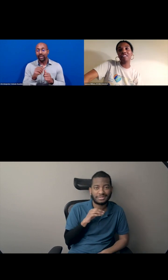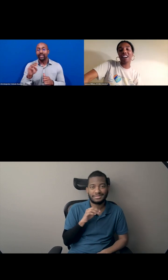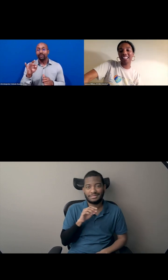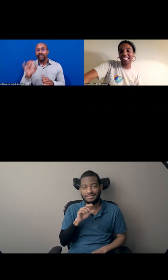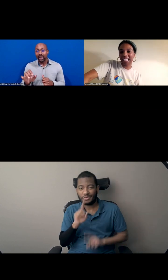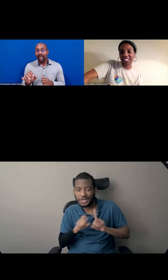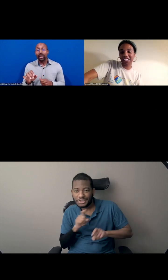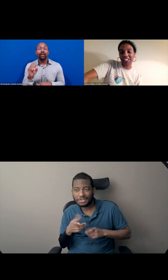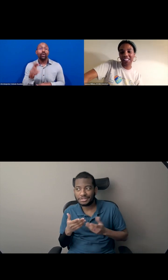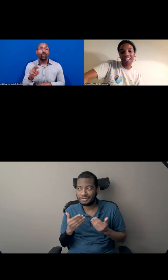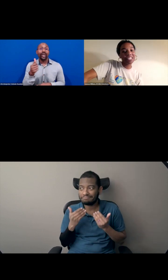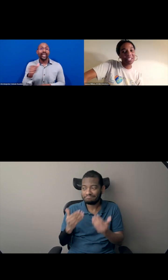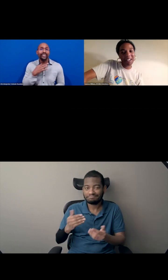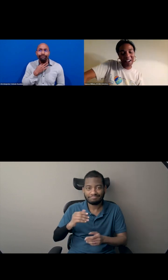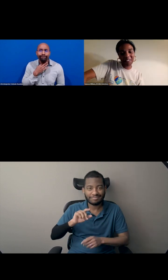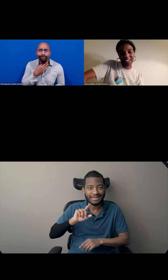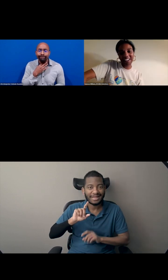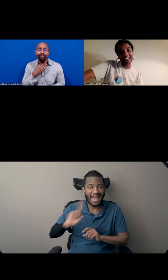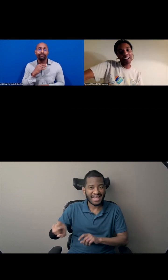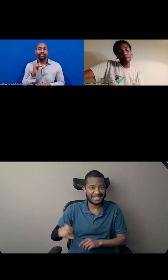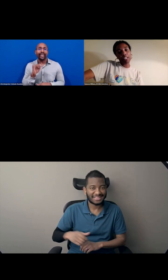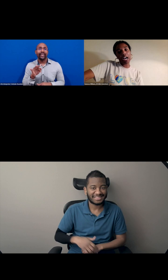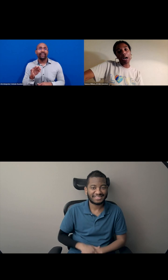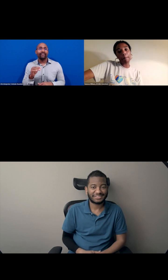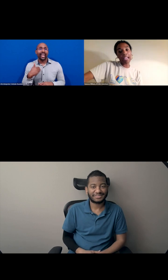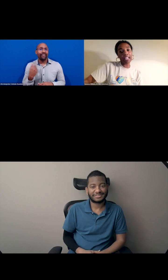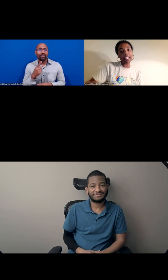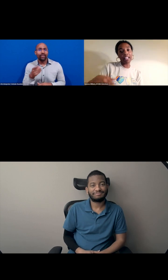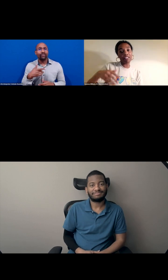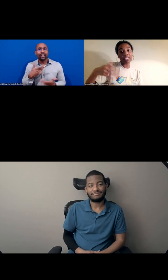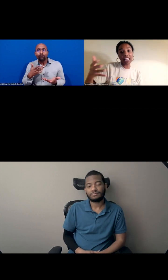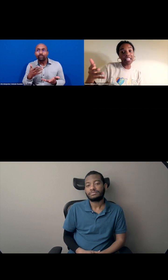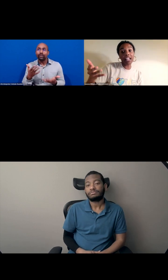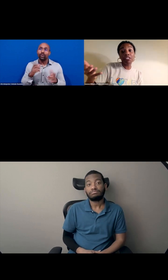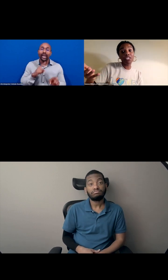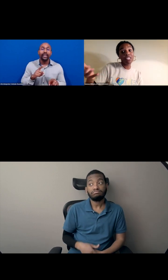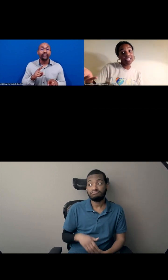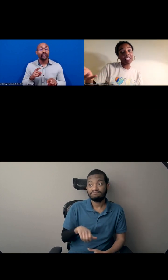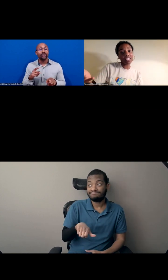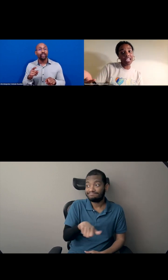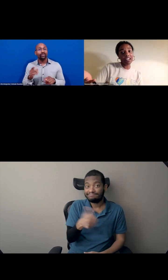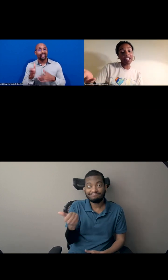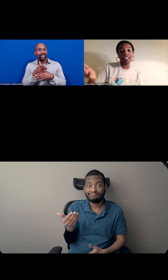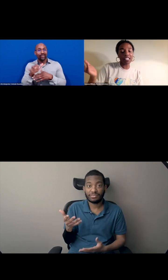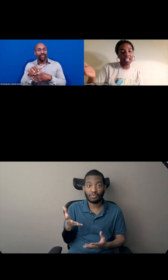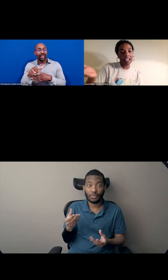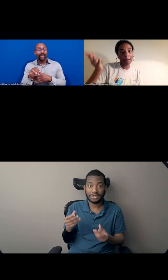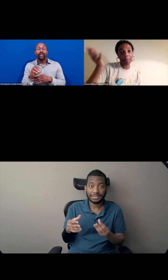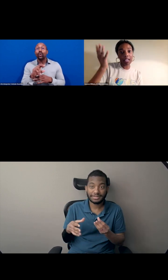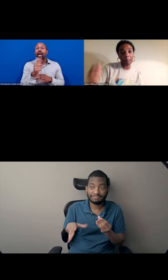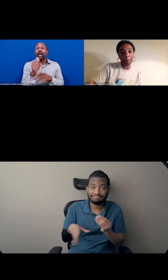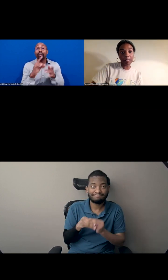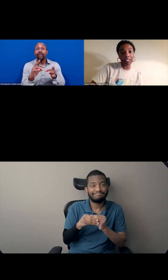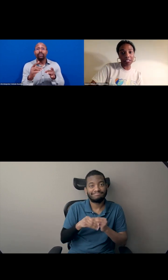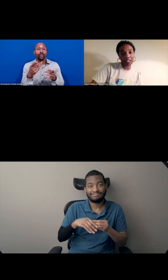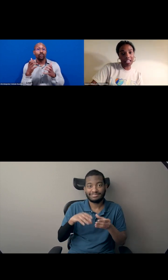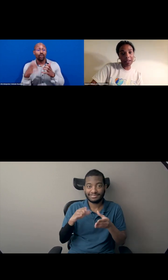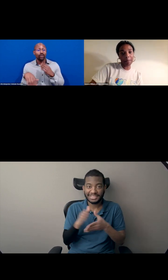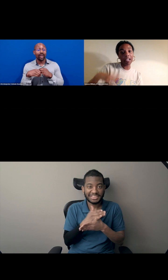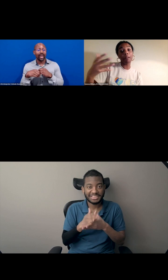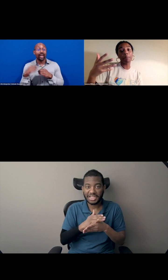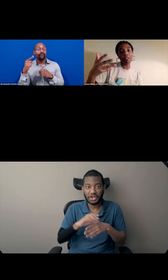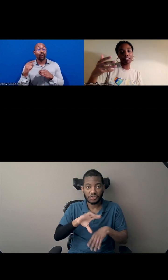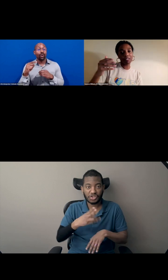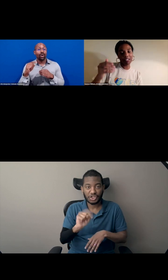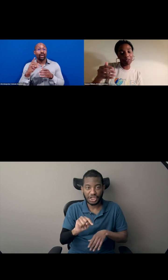things that have gone unanswered, do you have for her? Um, and if there's anything else you'd like to share in the chat, um, please do